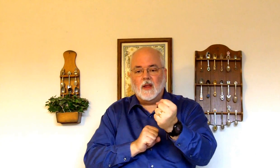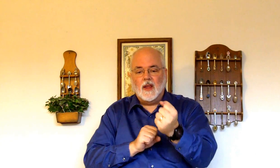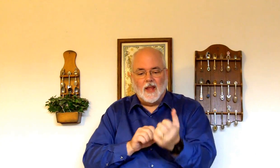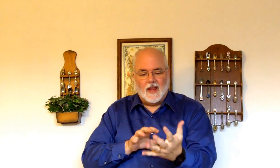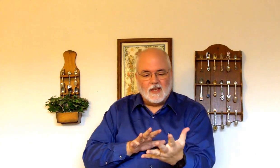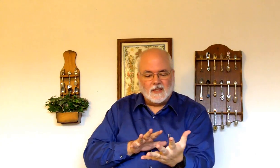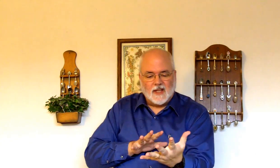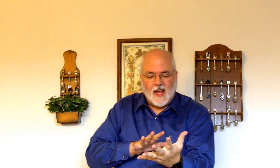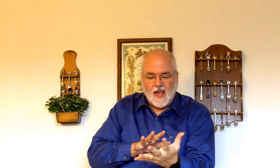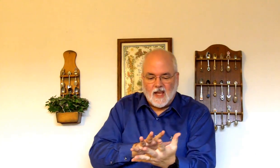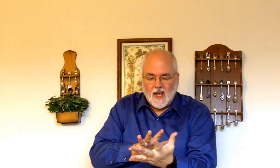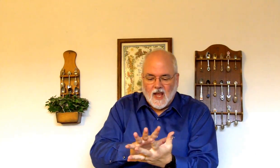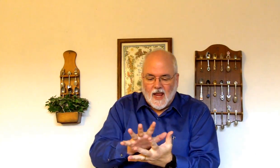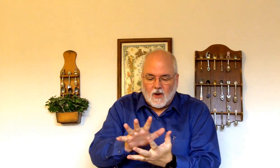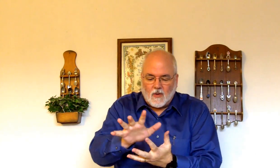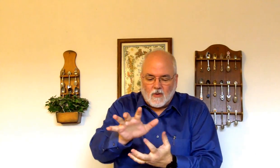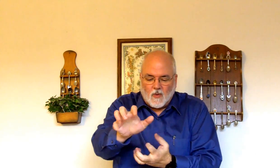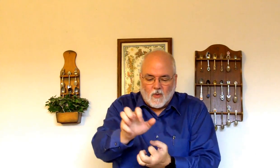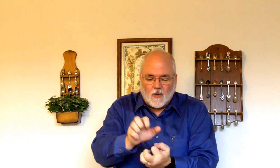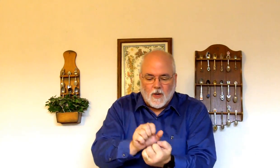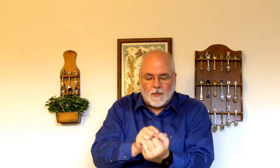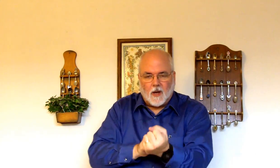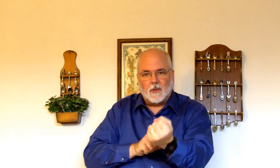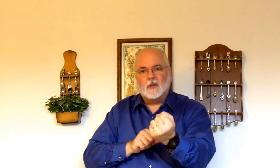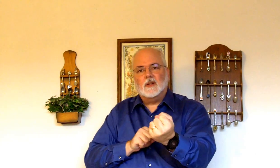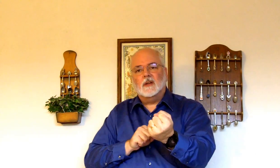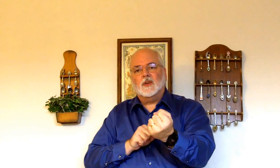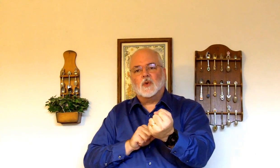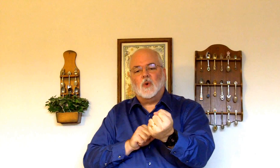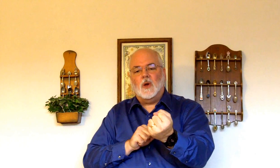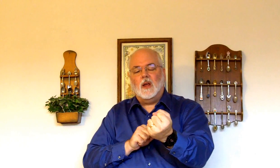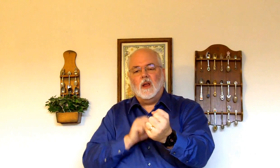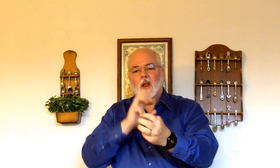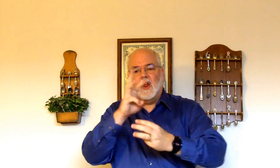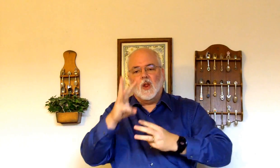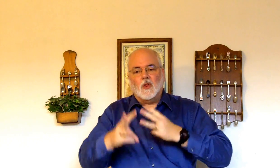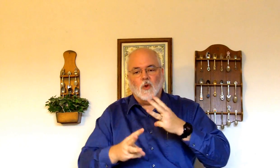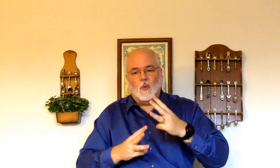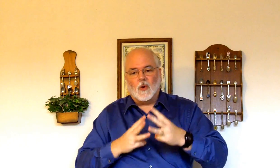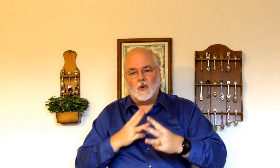This is the take. And rip up. Destroy. The world.